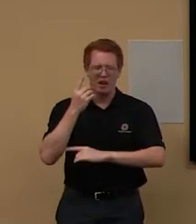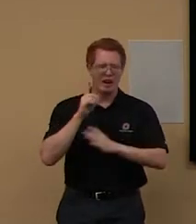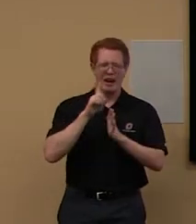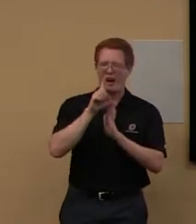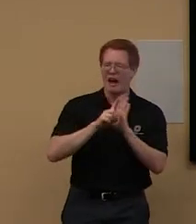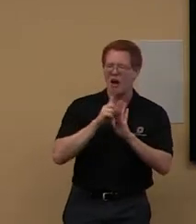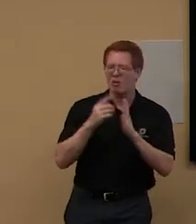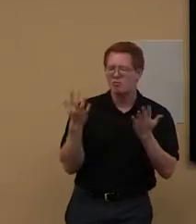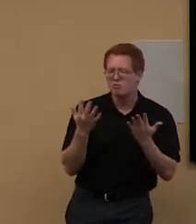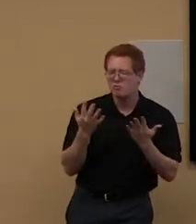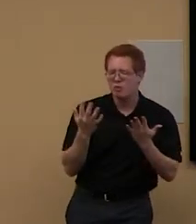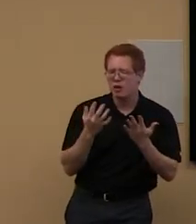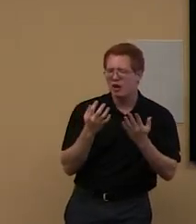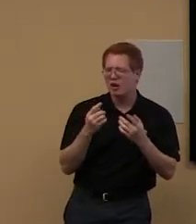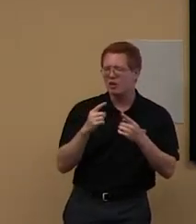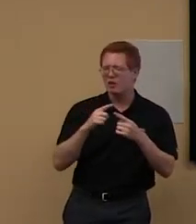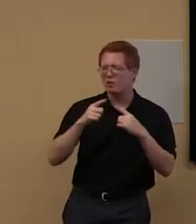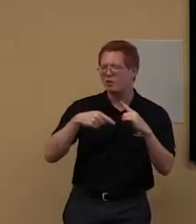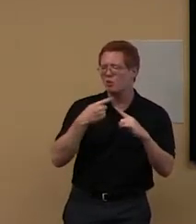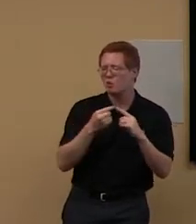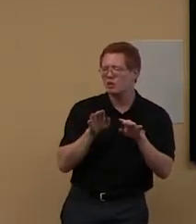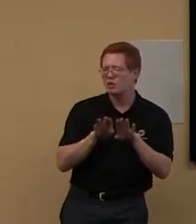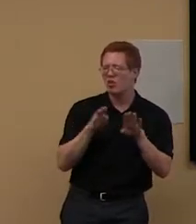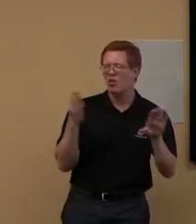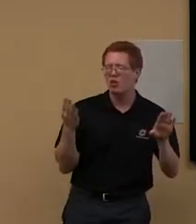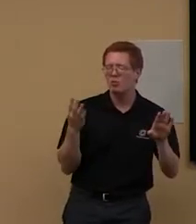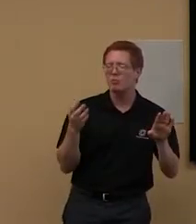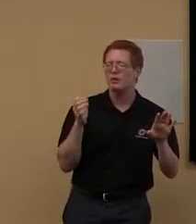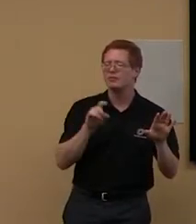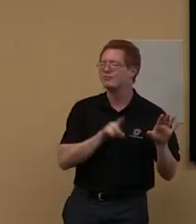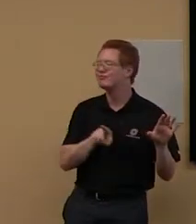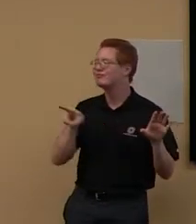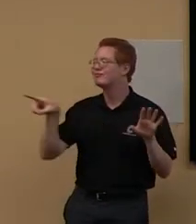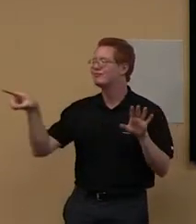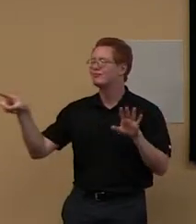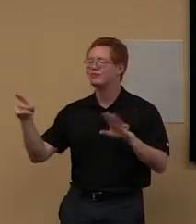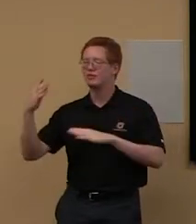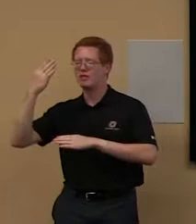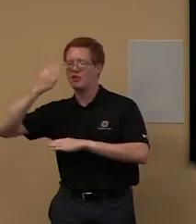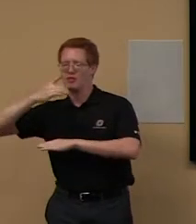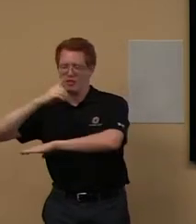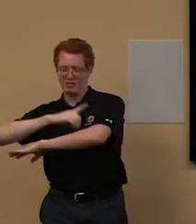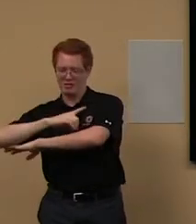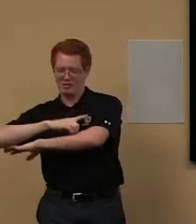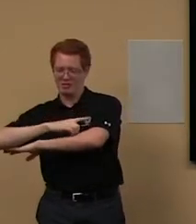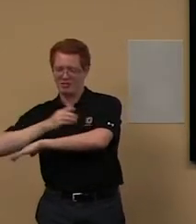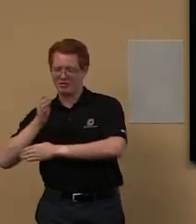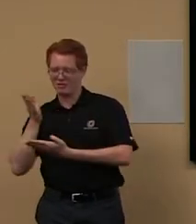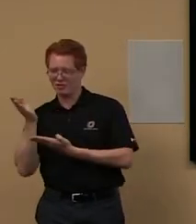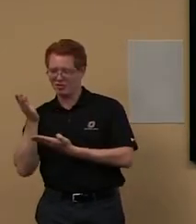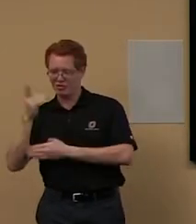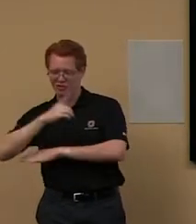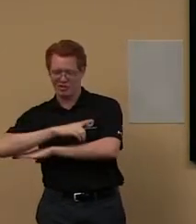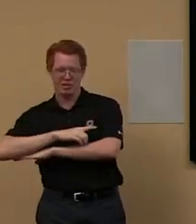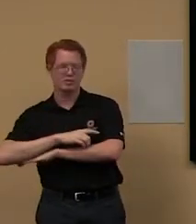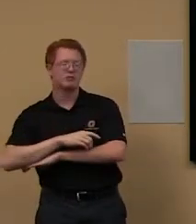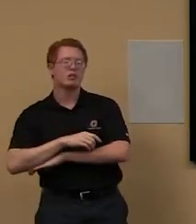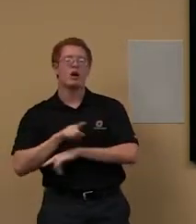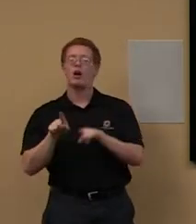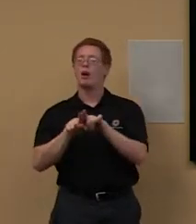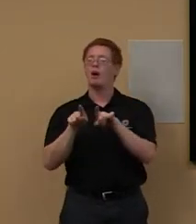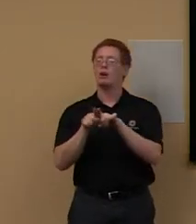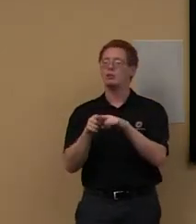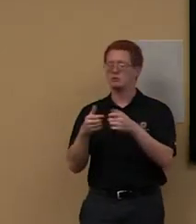any, any kind of easy question, uh, that'll go directly to our service desks. Um, and then, uh, you can always text us.